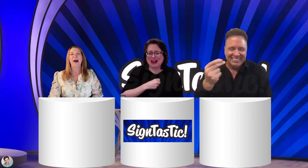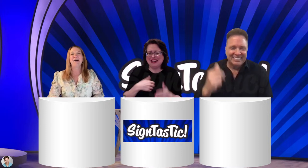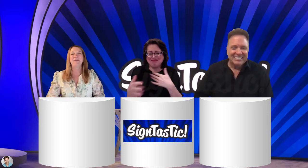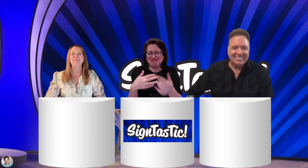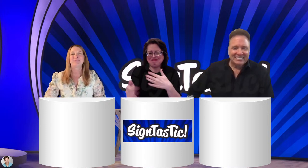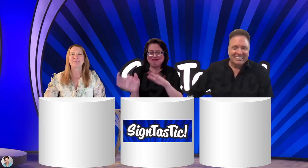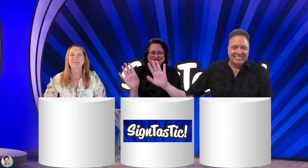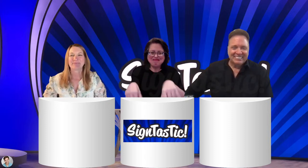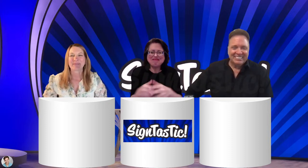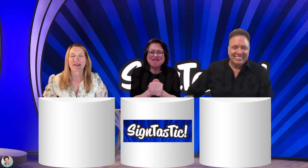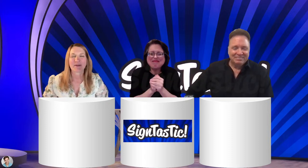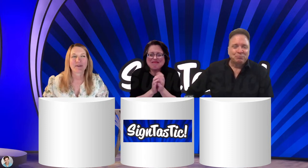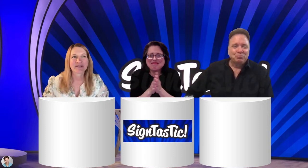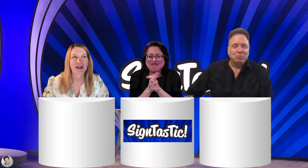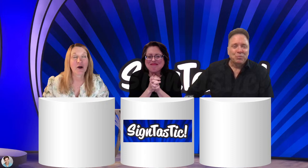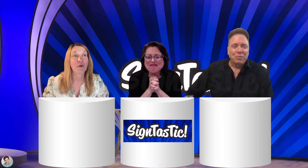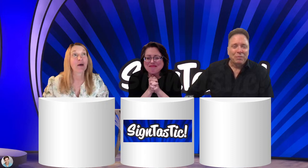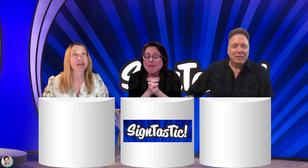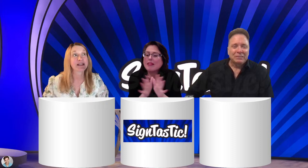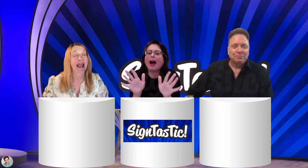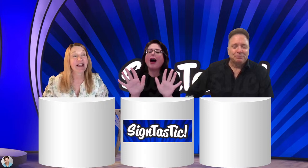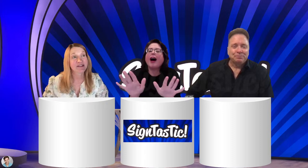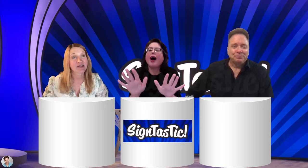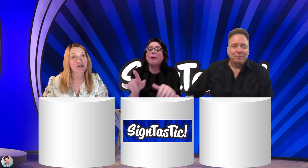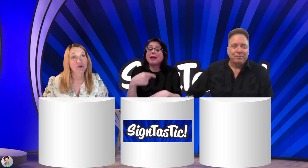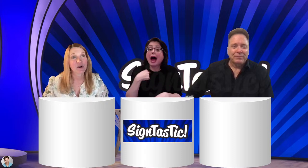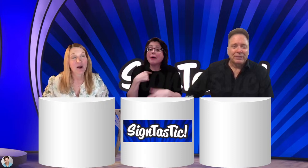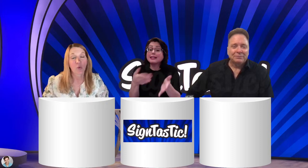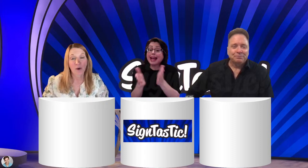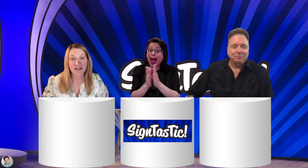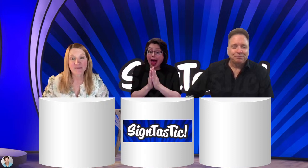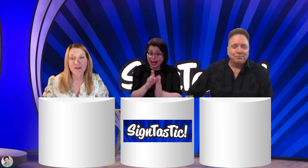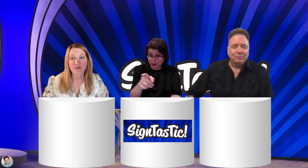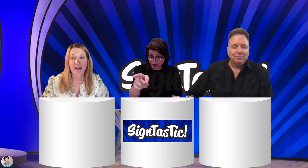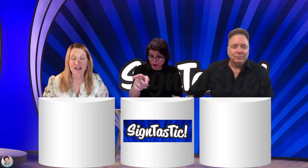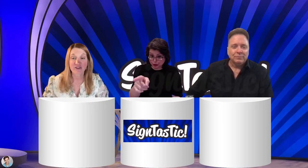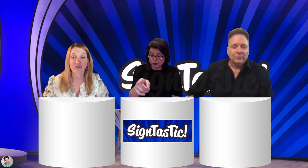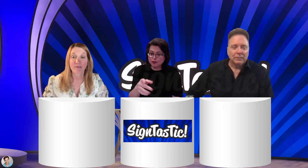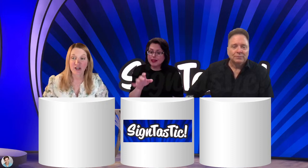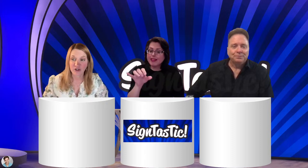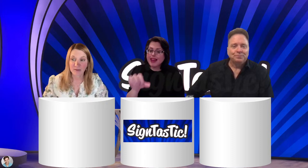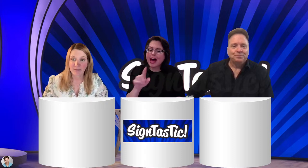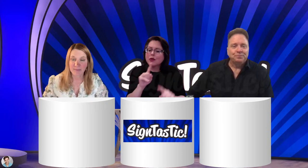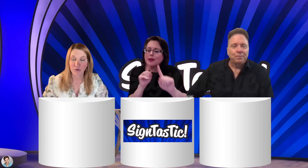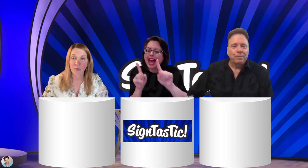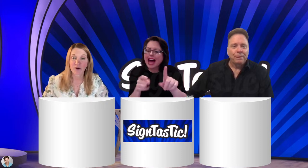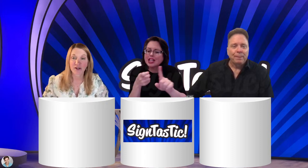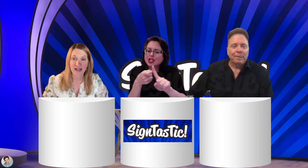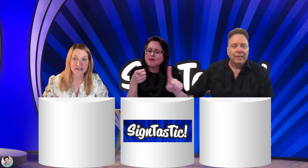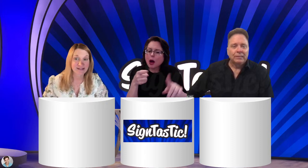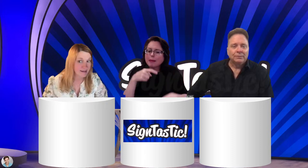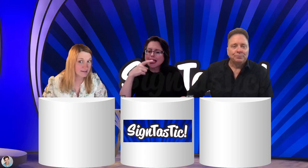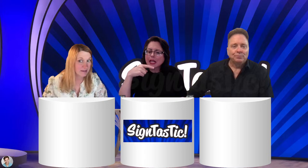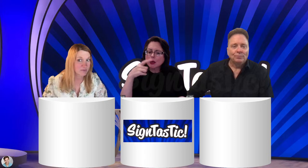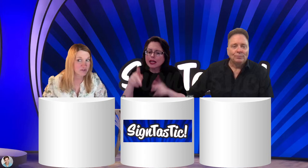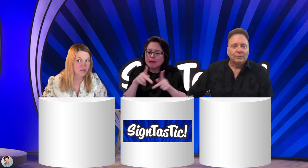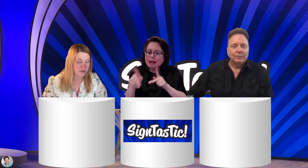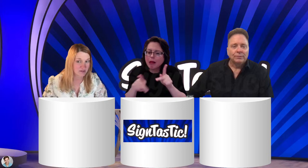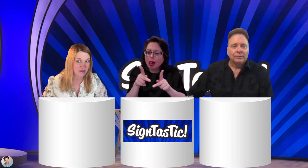Um, I was like, oh, I was going to ask you, what has been the reaction from hearing people who are not sign language students